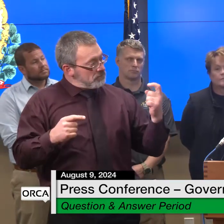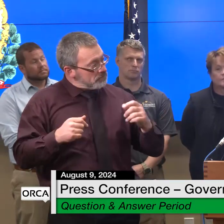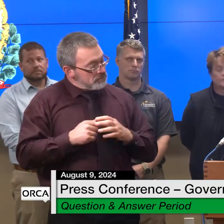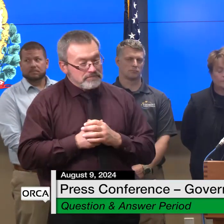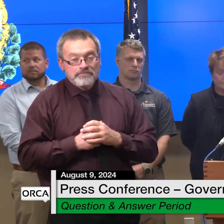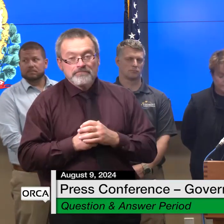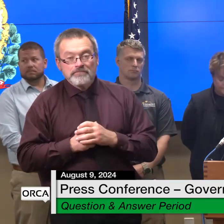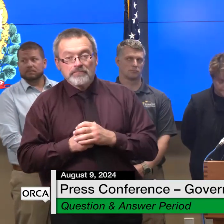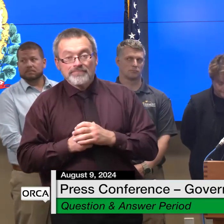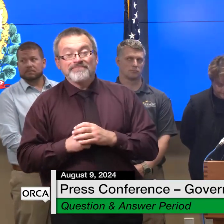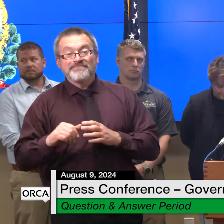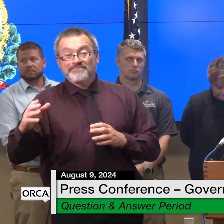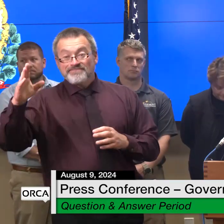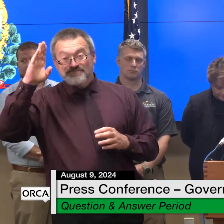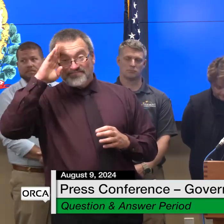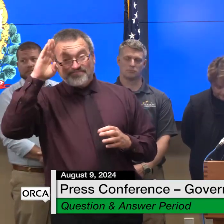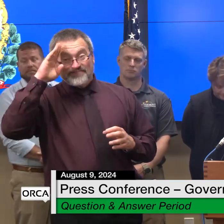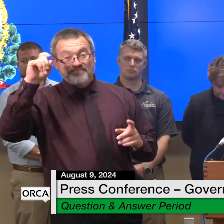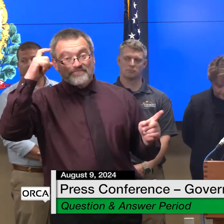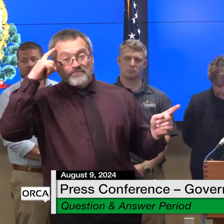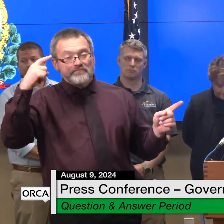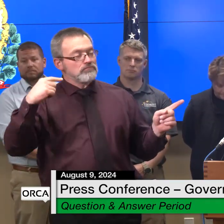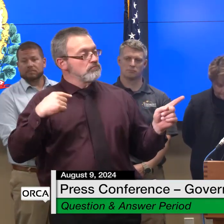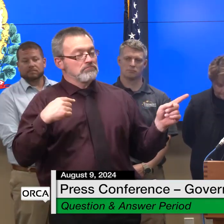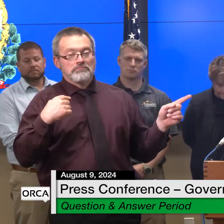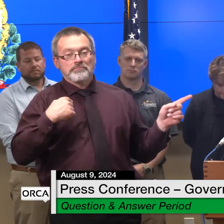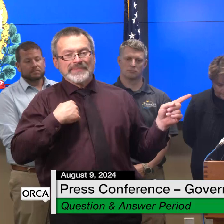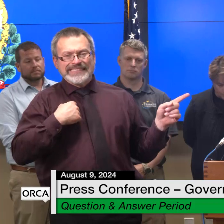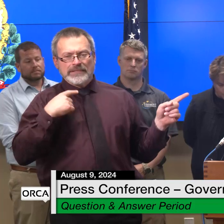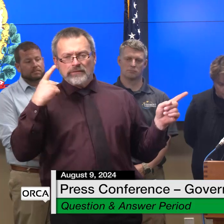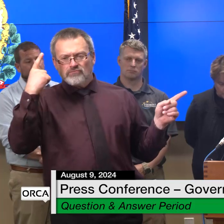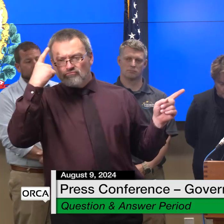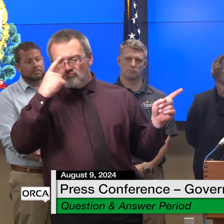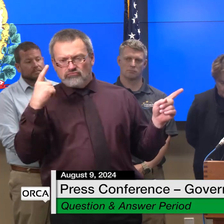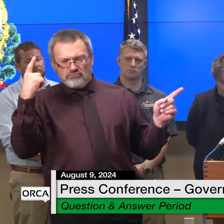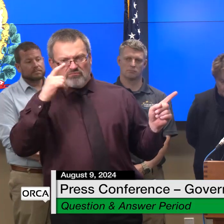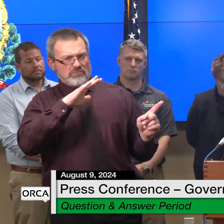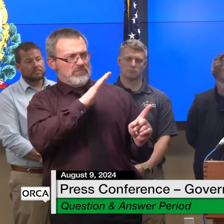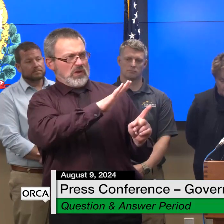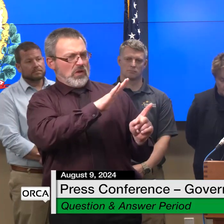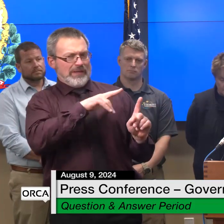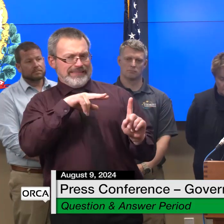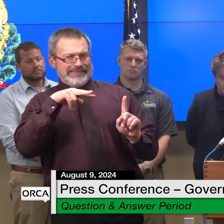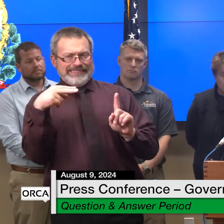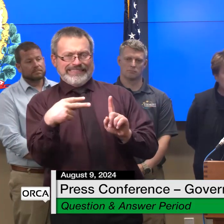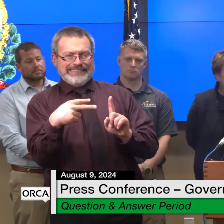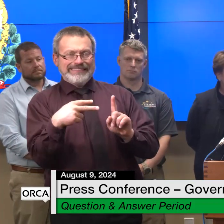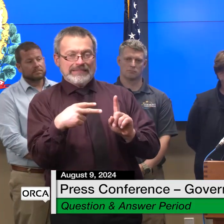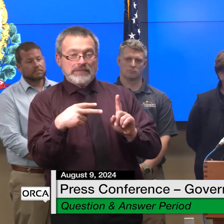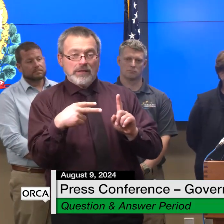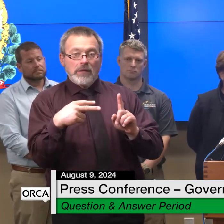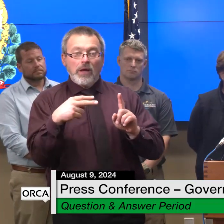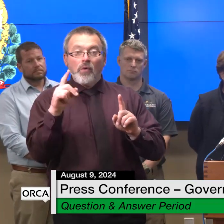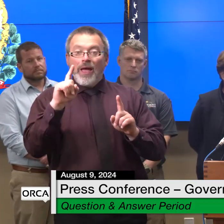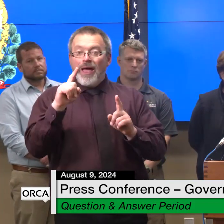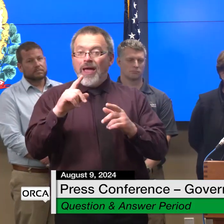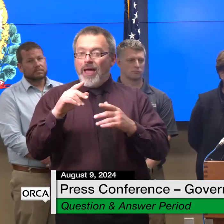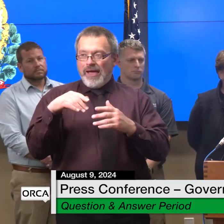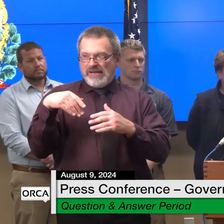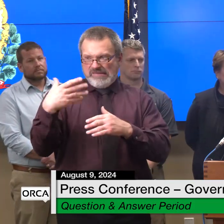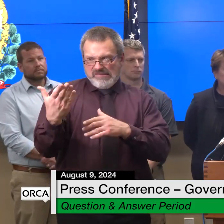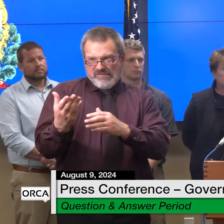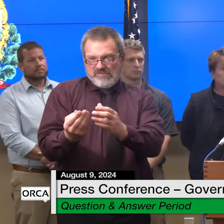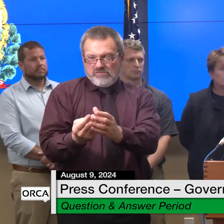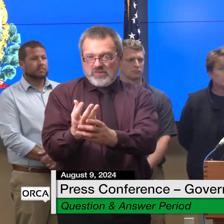hi governor um i'm wondering if your thoughts about the the net next budget process has changed at all since